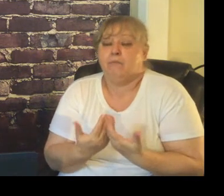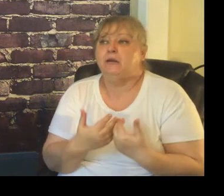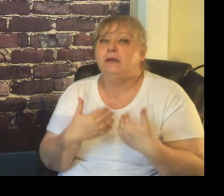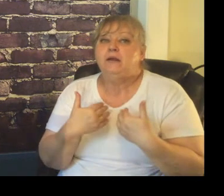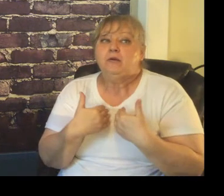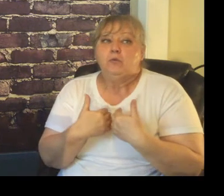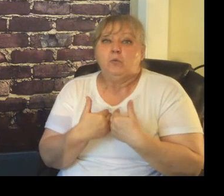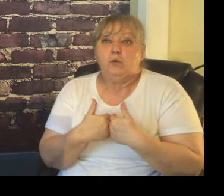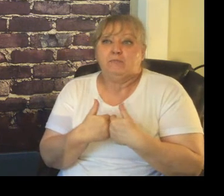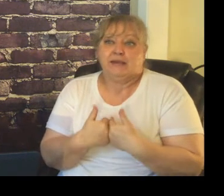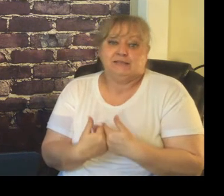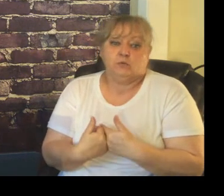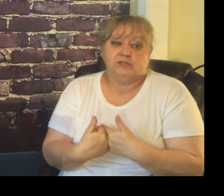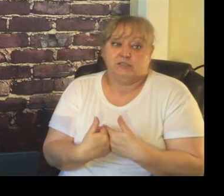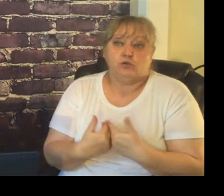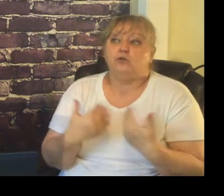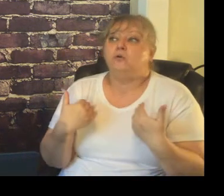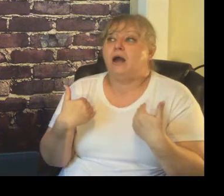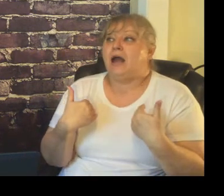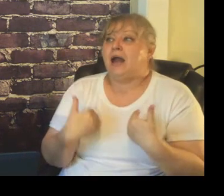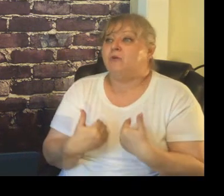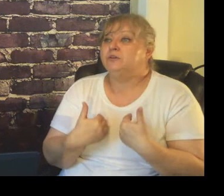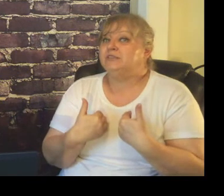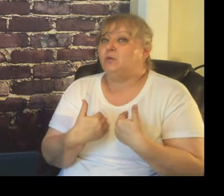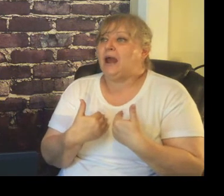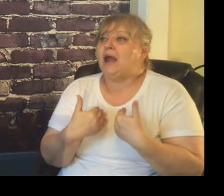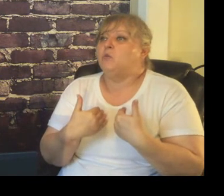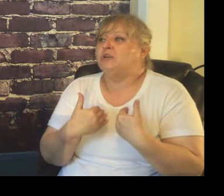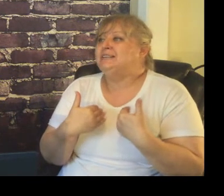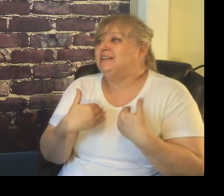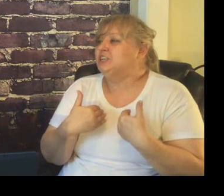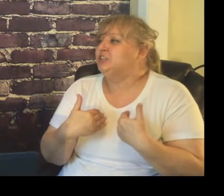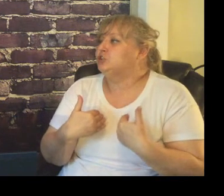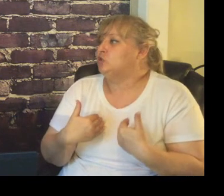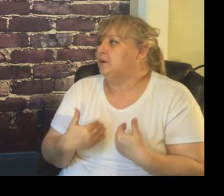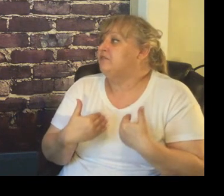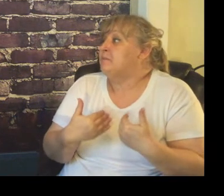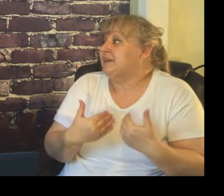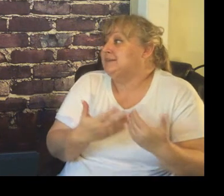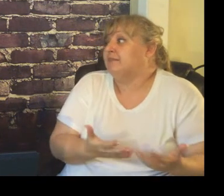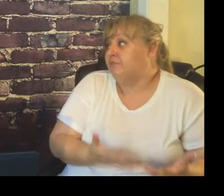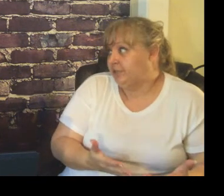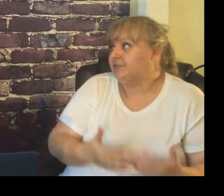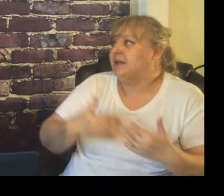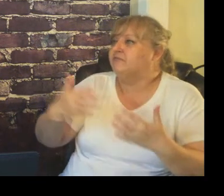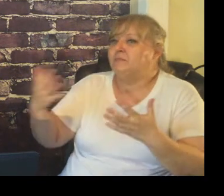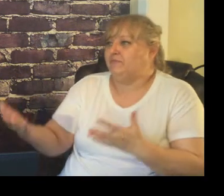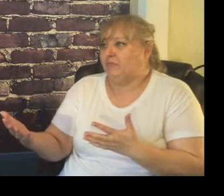when my son was at school I was the one I wanted to hear the story from my son first not from everybody